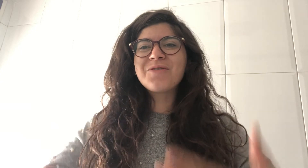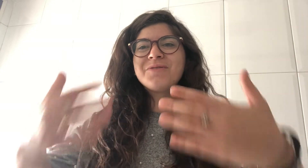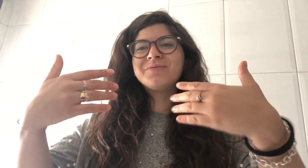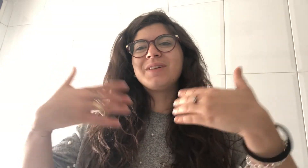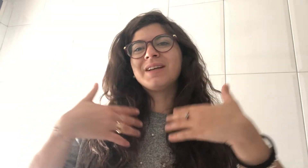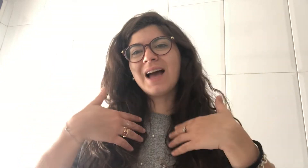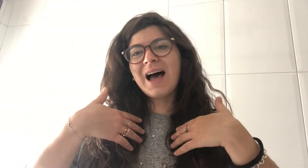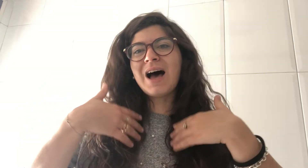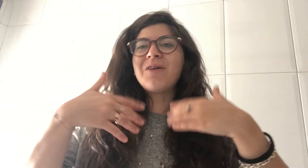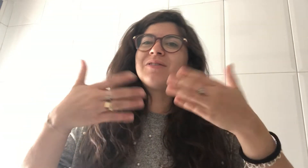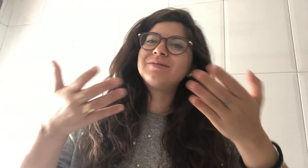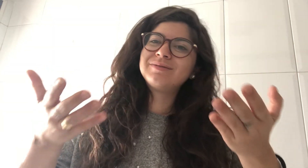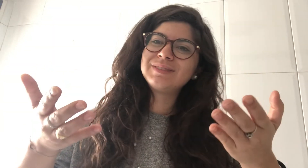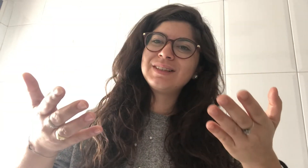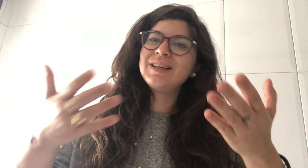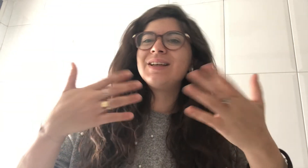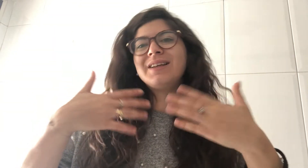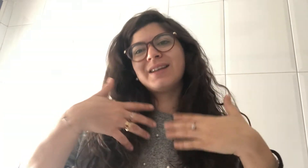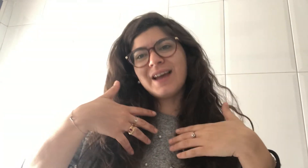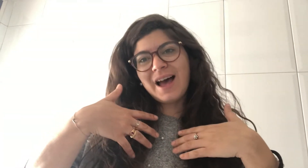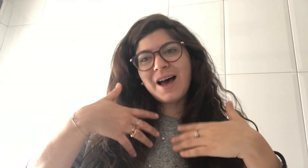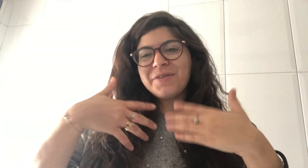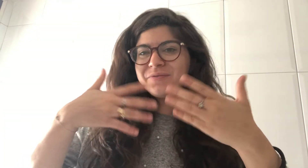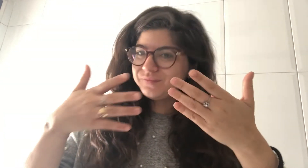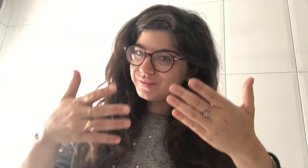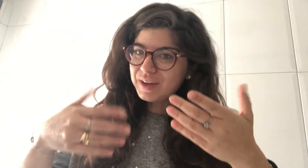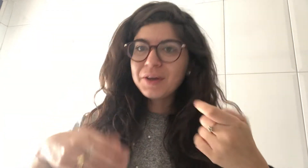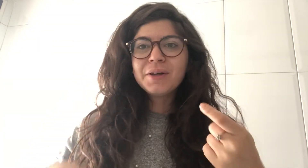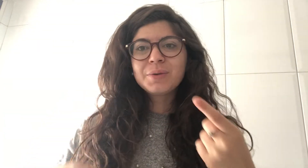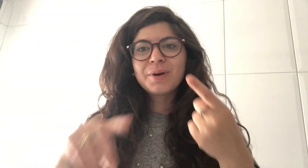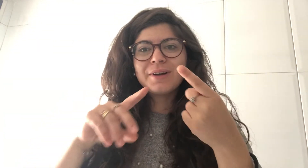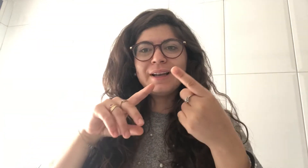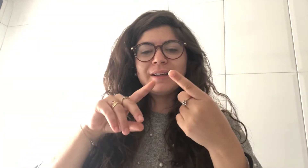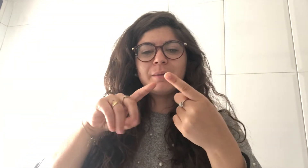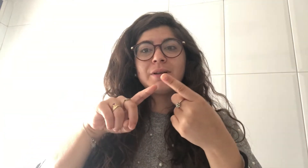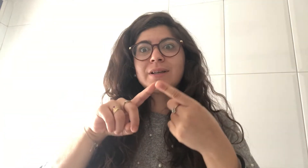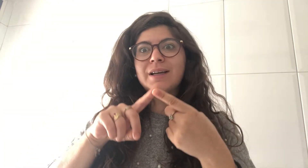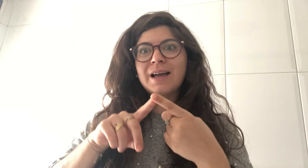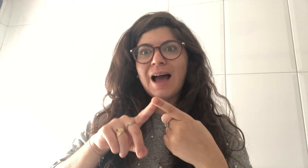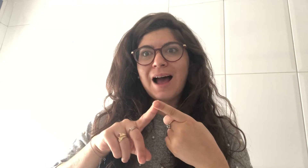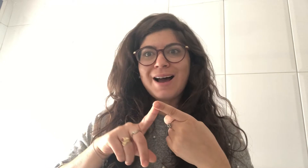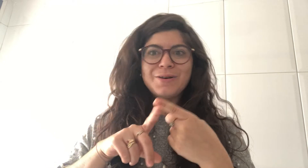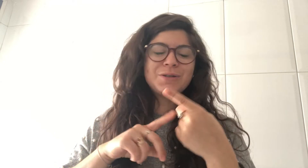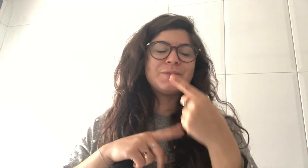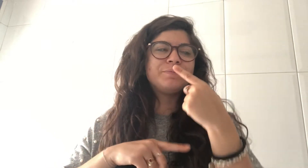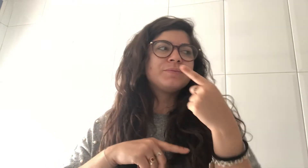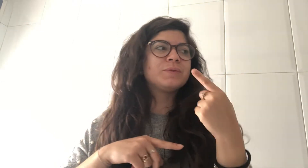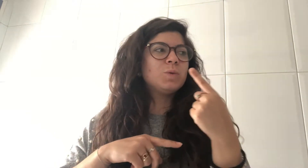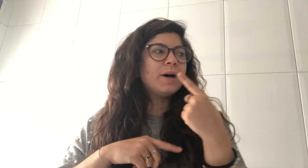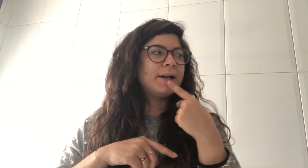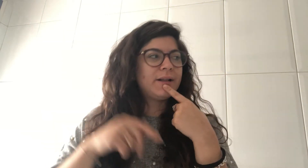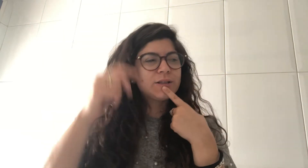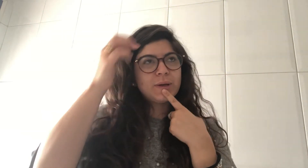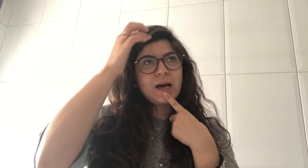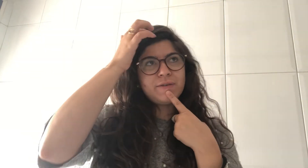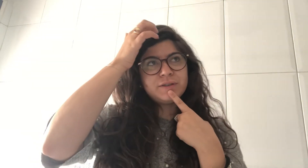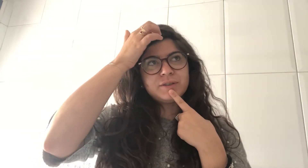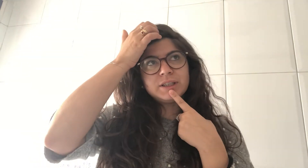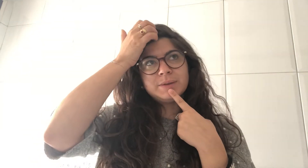cow cow so we're gonna learn about cows what else do we have in the farm